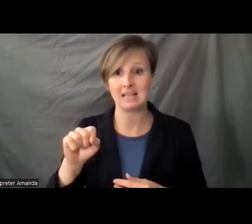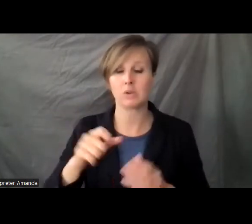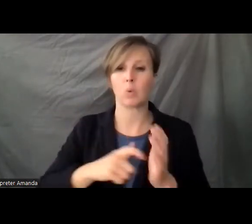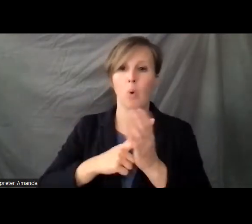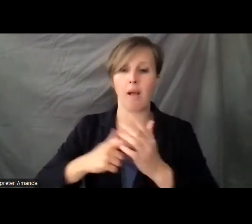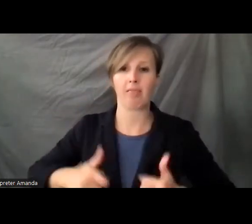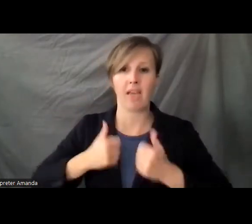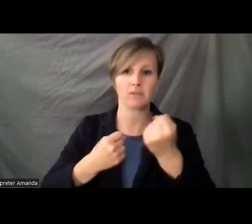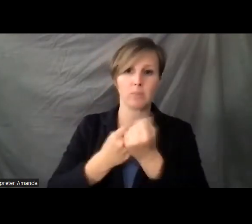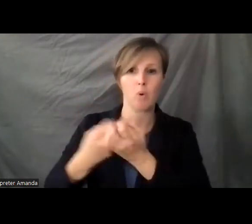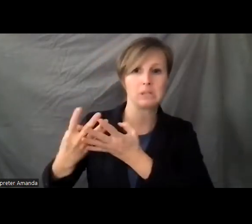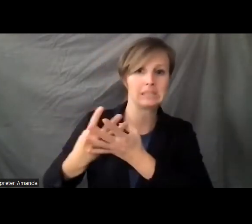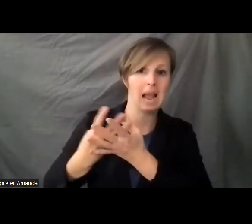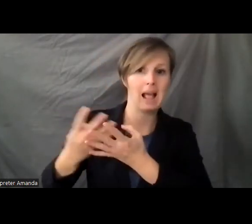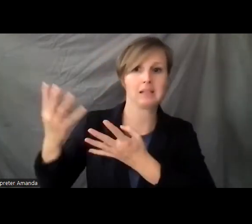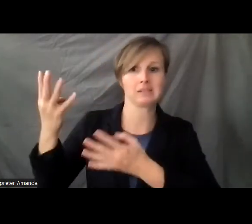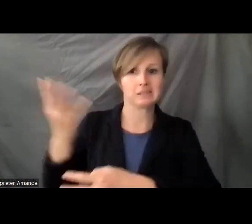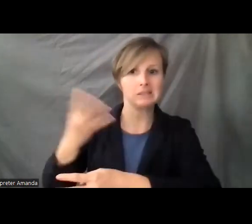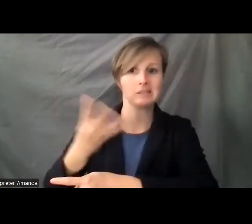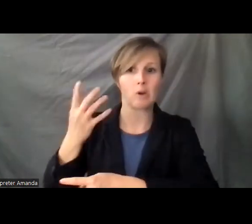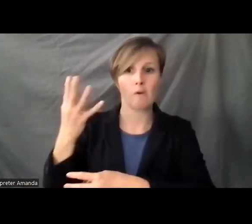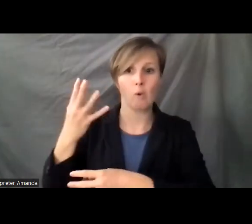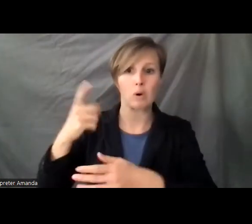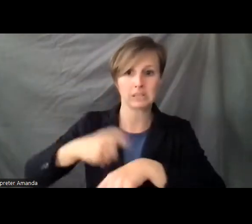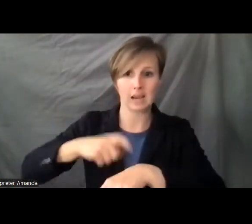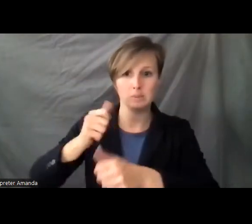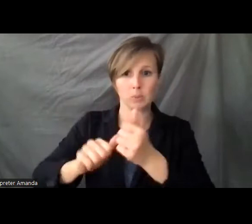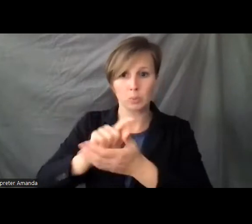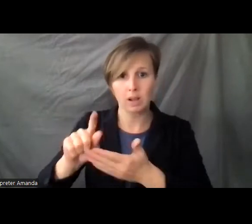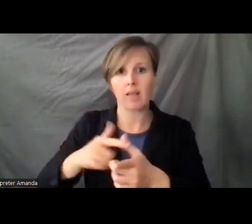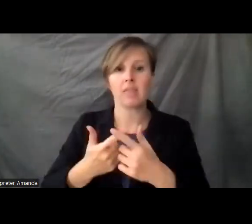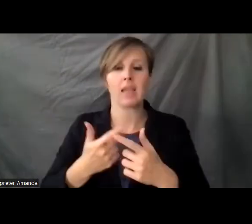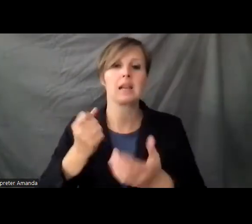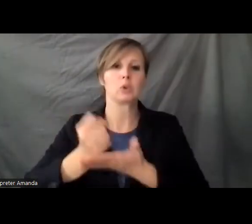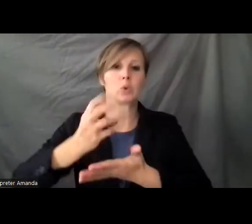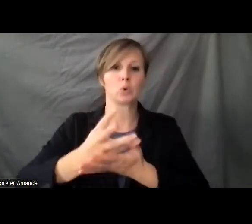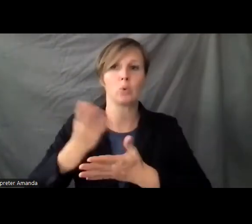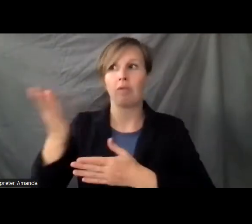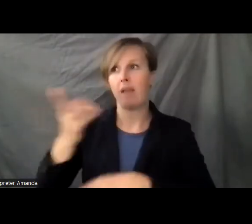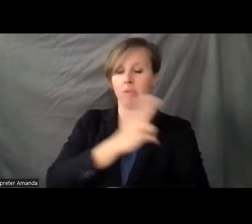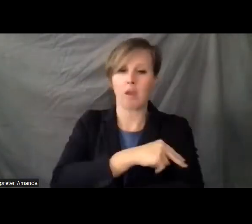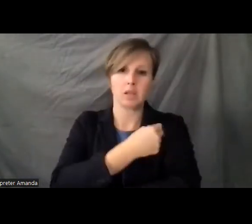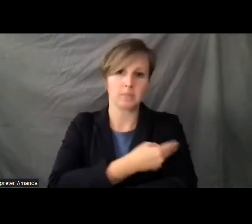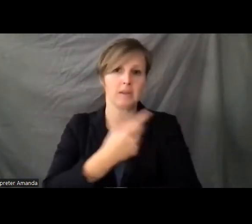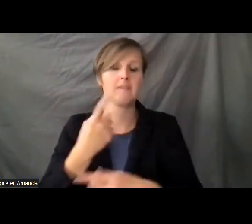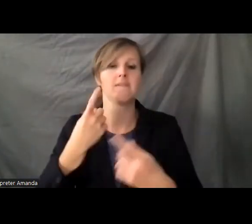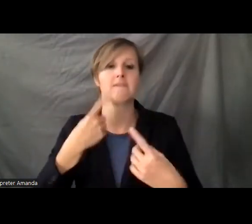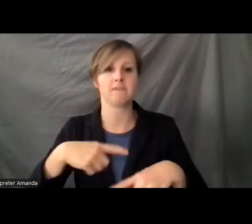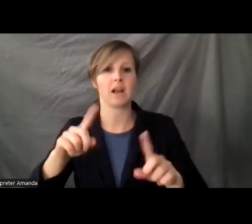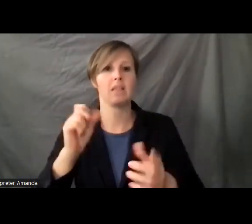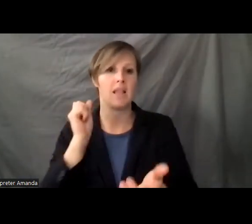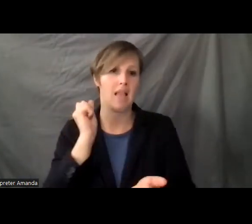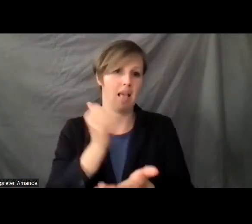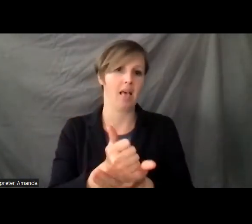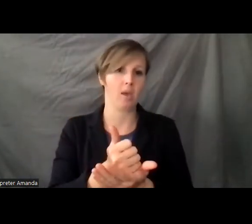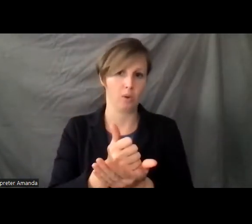So when So Nick family of